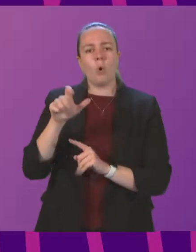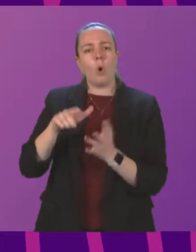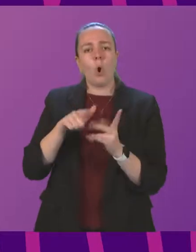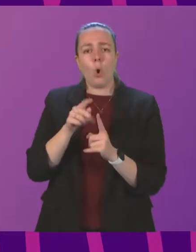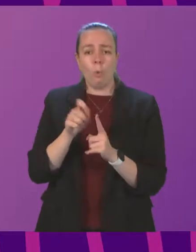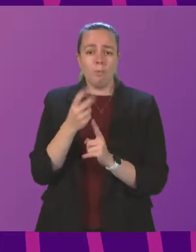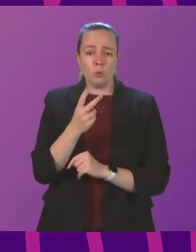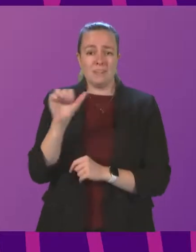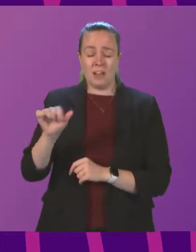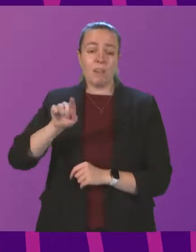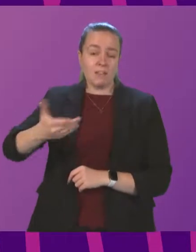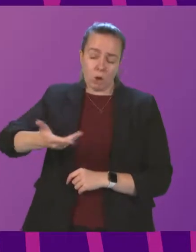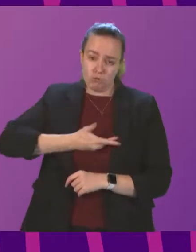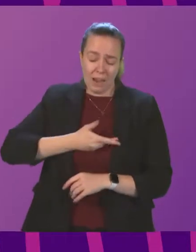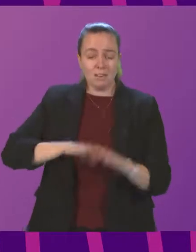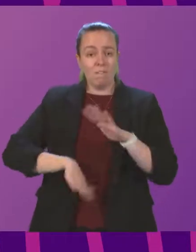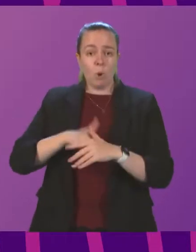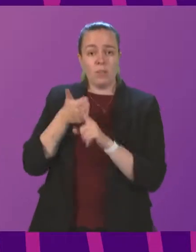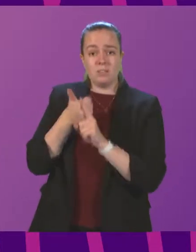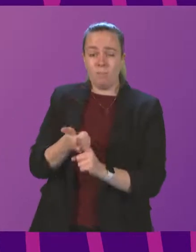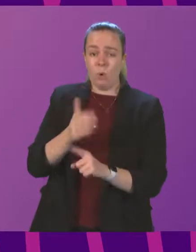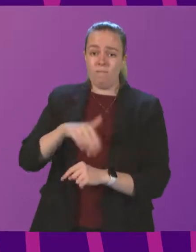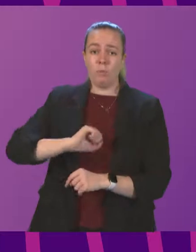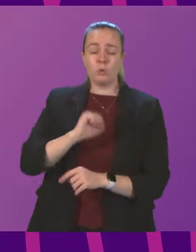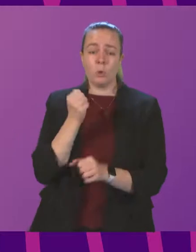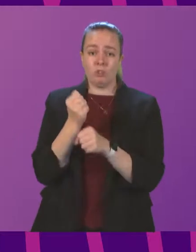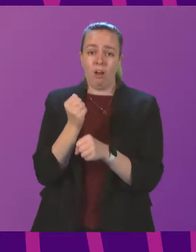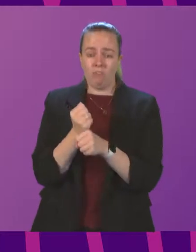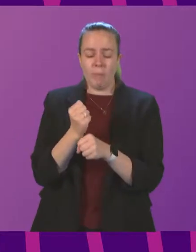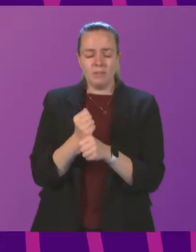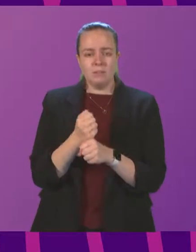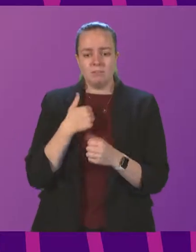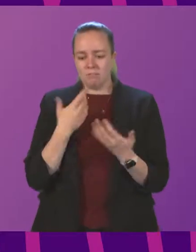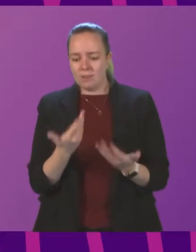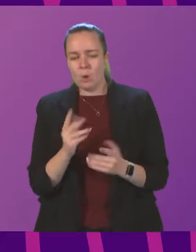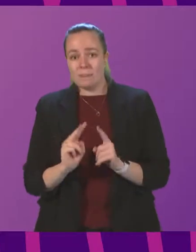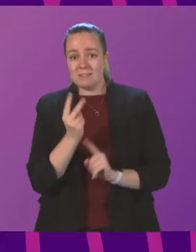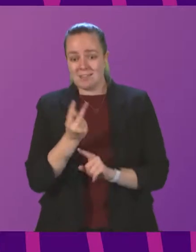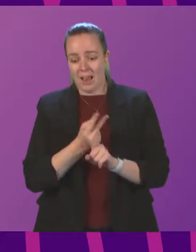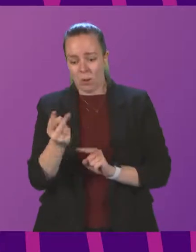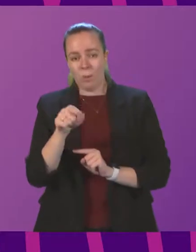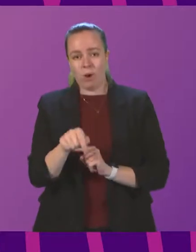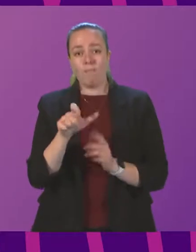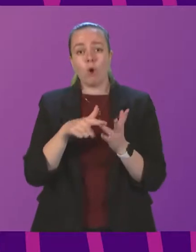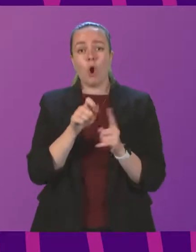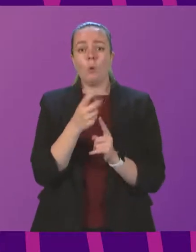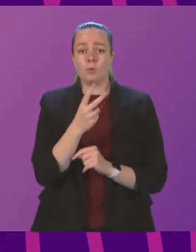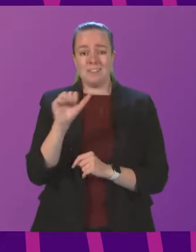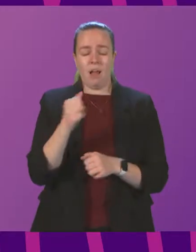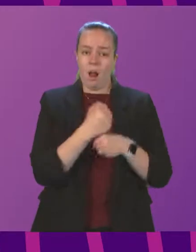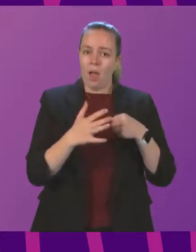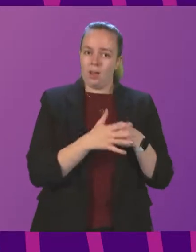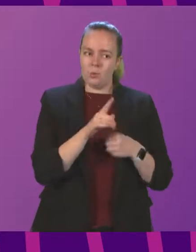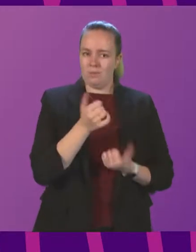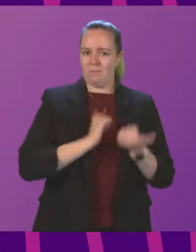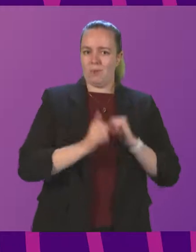it is a right, a right that is fully supported by the Scottish Government. And as we enter the second week of COP26, Glasgow has lived up to its proud